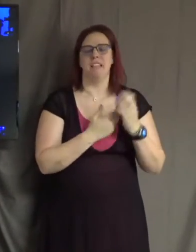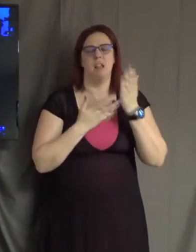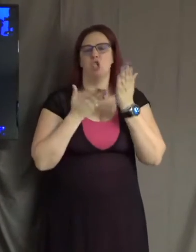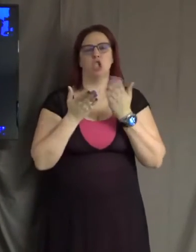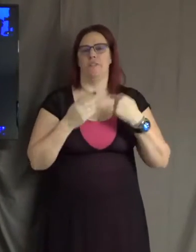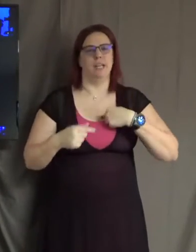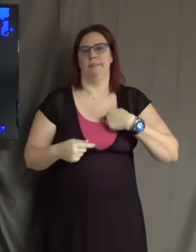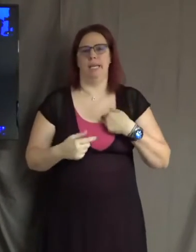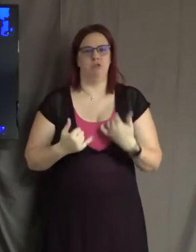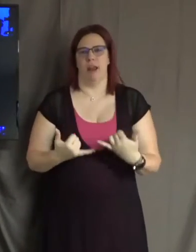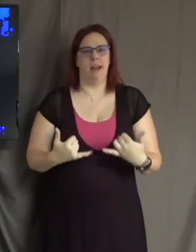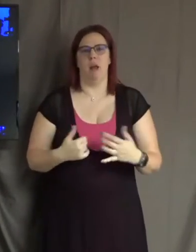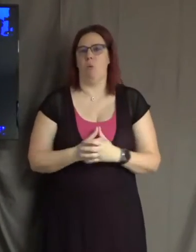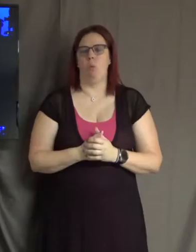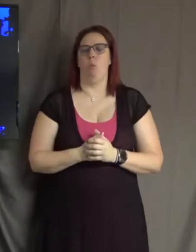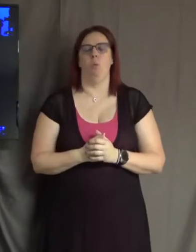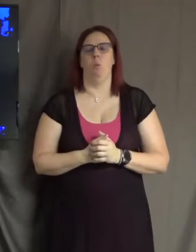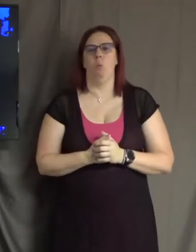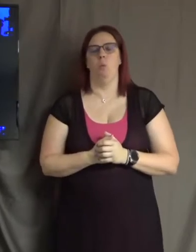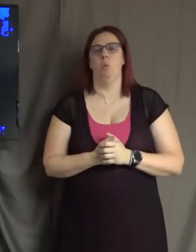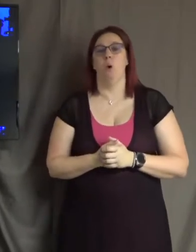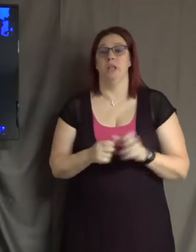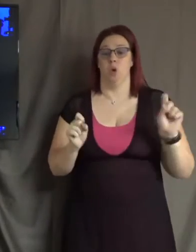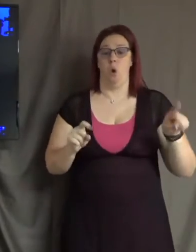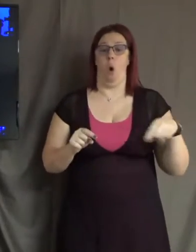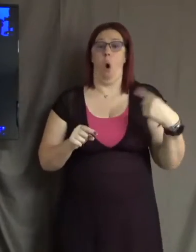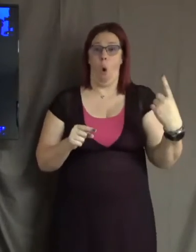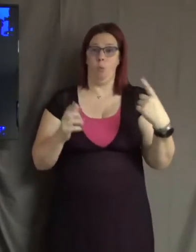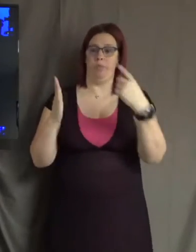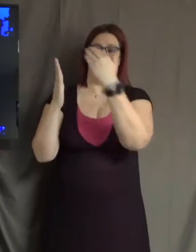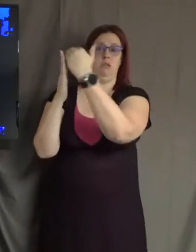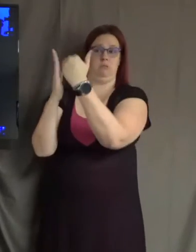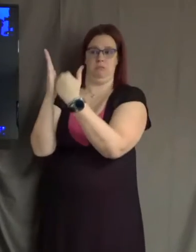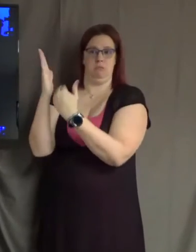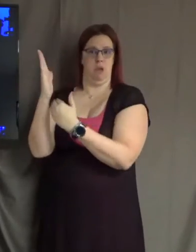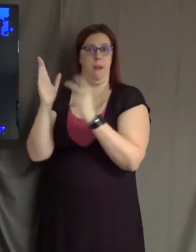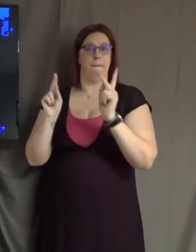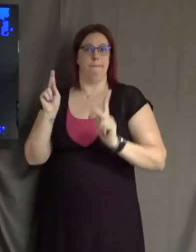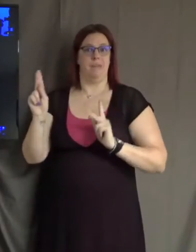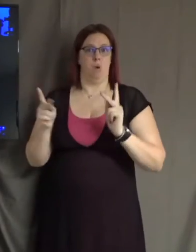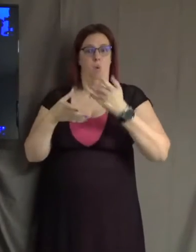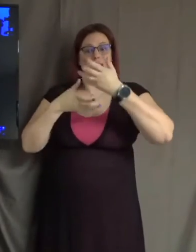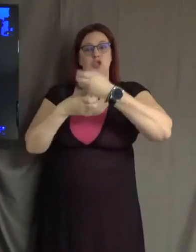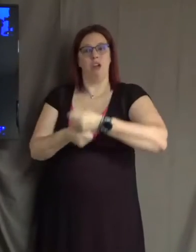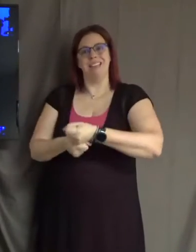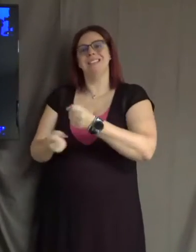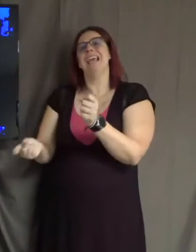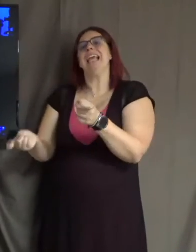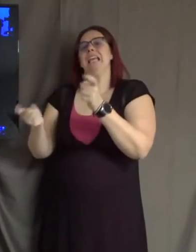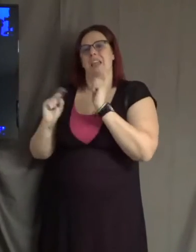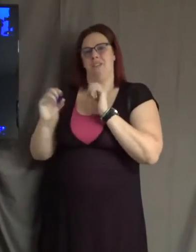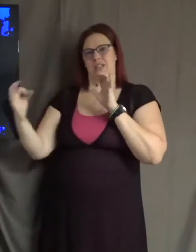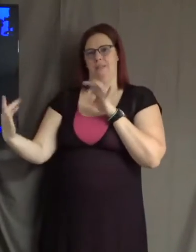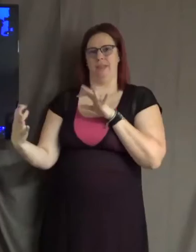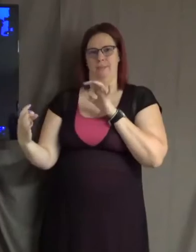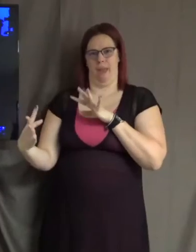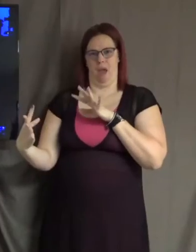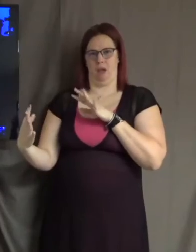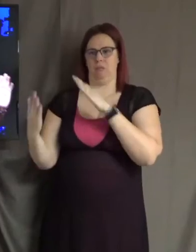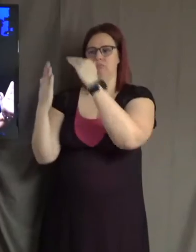let only people whom we trust give us that kind of input. To choose powerful, self-supportive talk, even